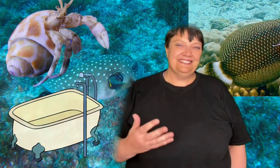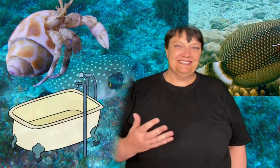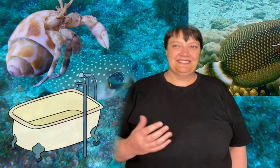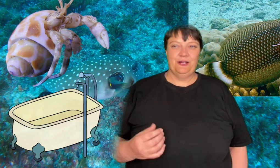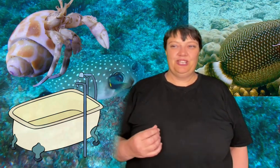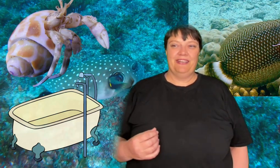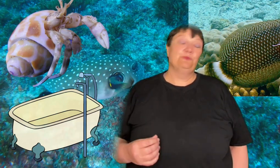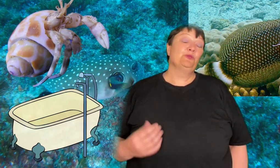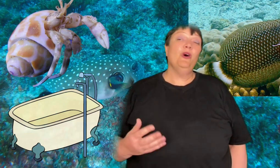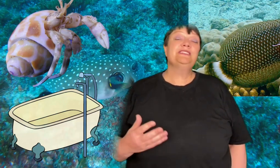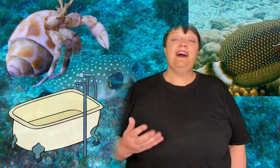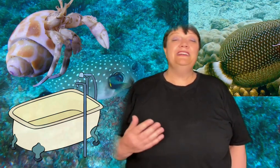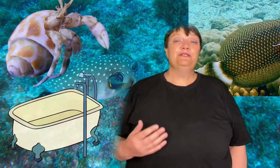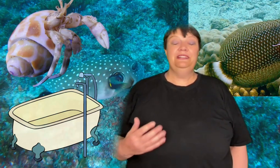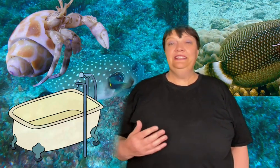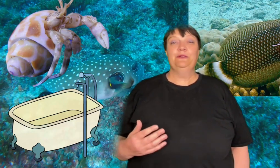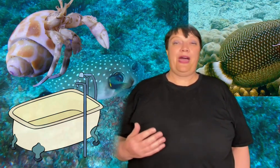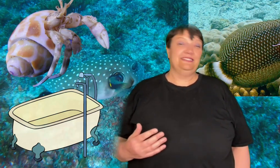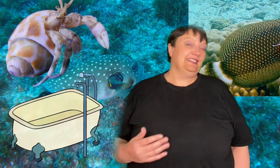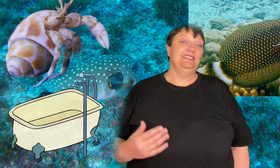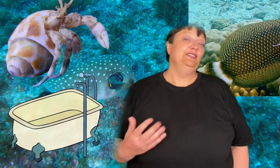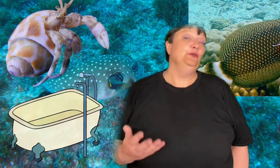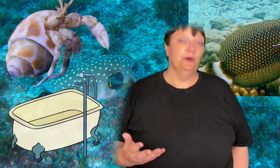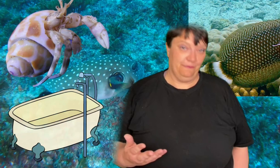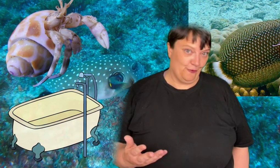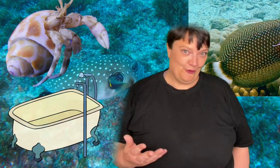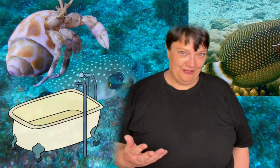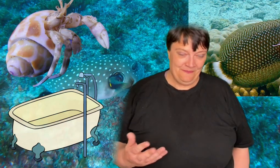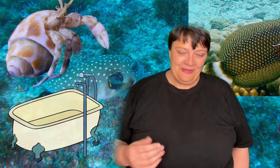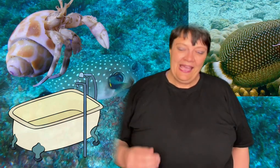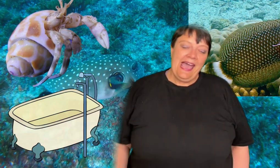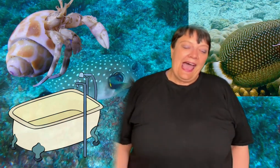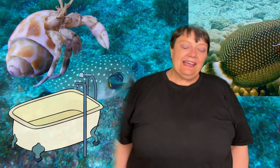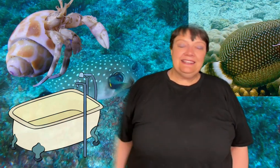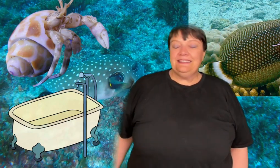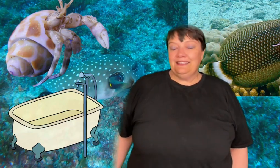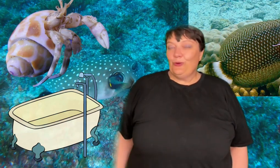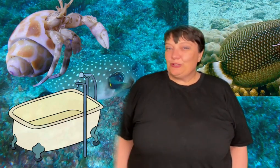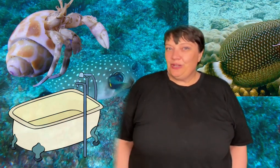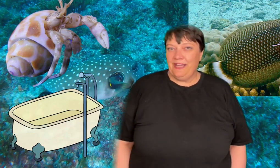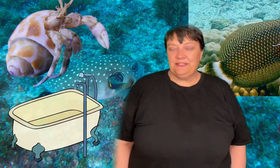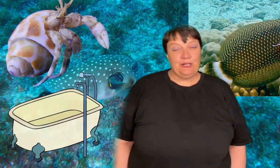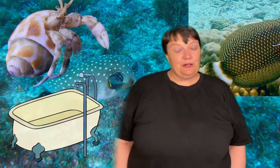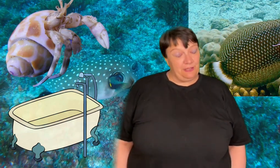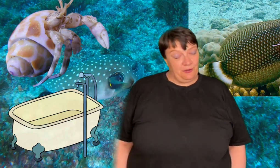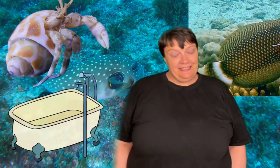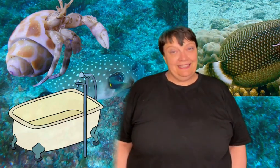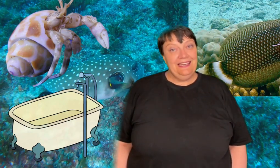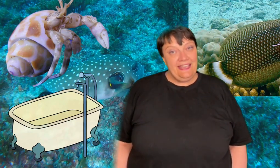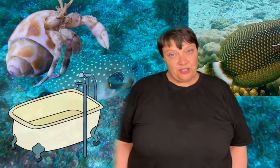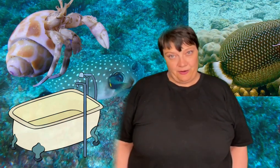status associated with what kind of cleaning wrasses can you afford and I think that it also makes for a